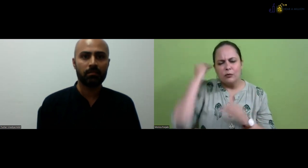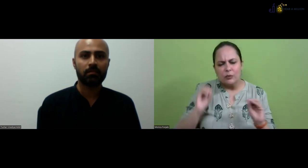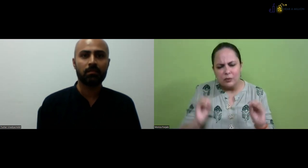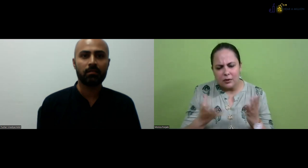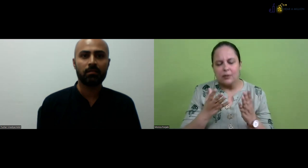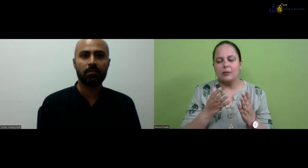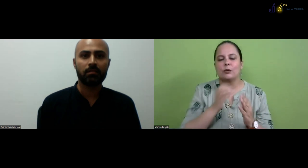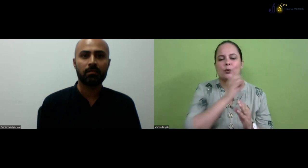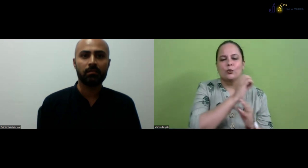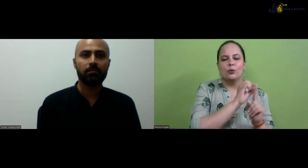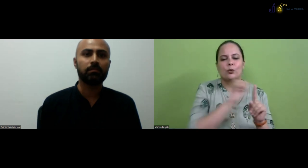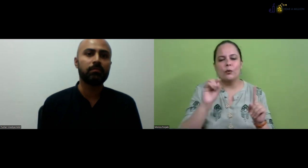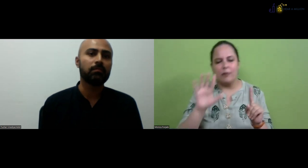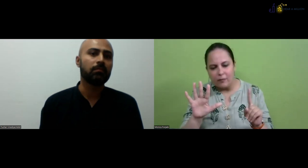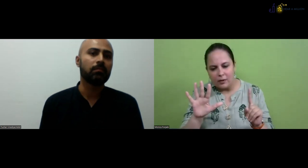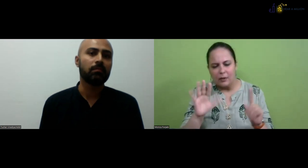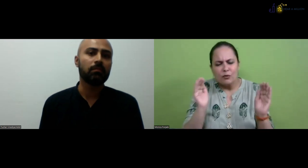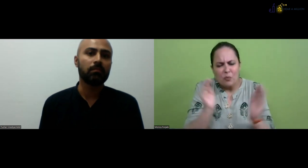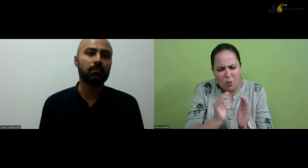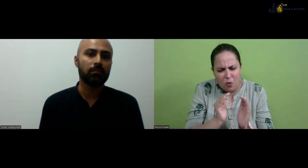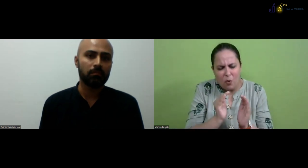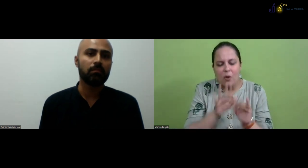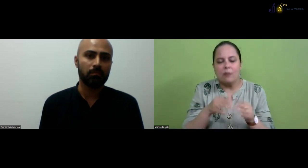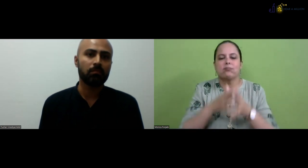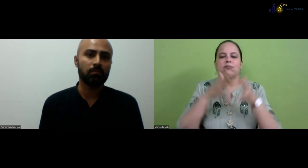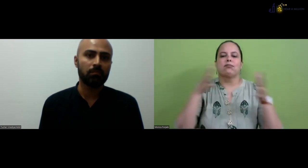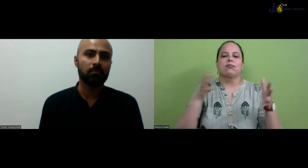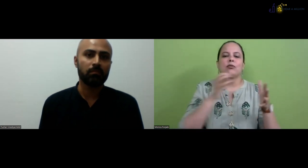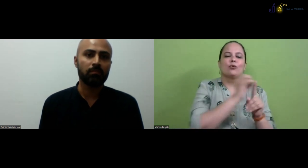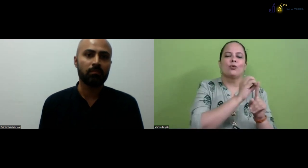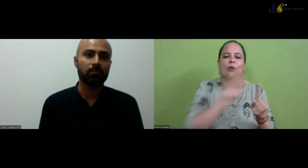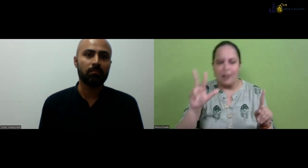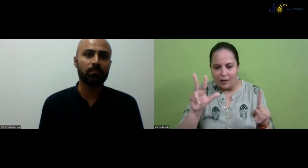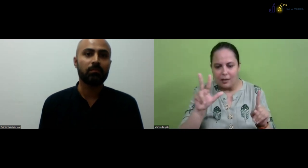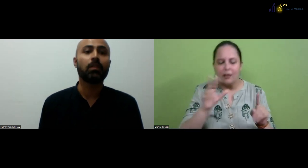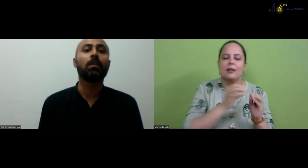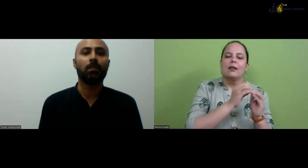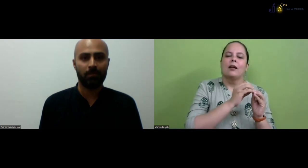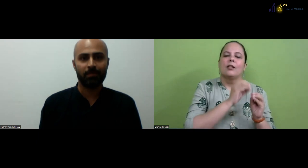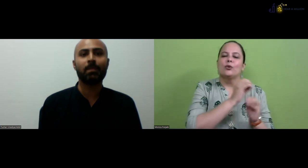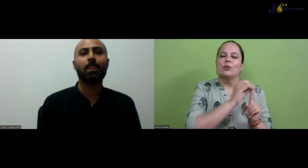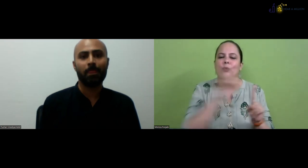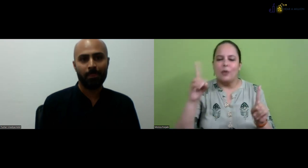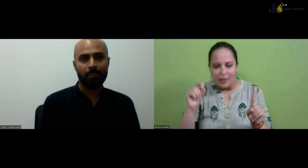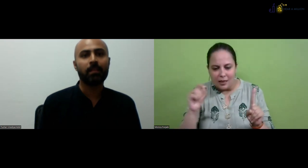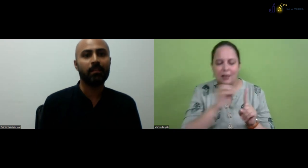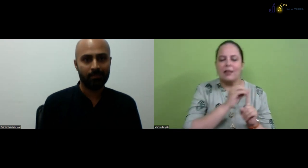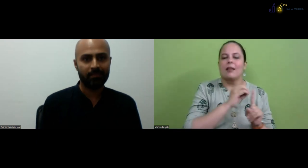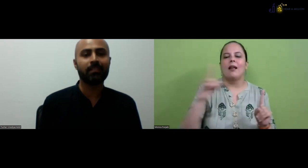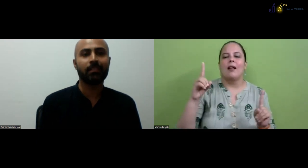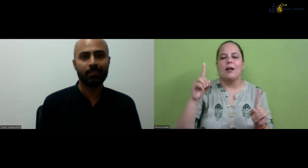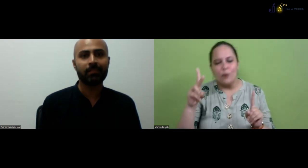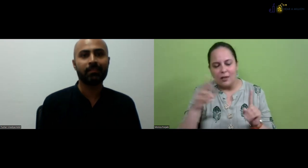and Ms. Usha Punjabi. So we had the primary classes from 0 to 5th class, then we